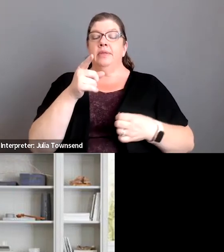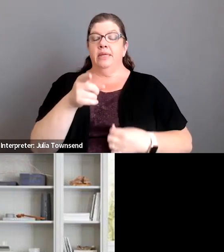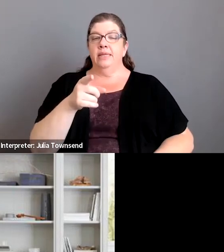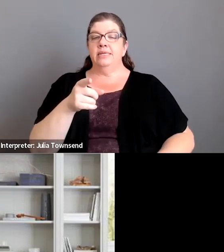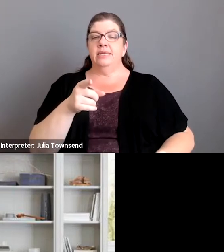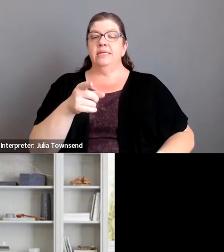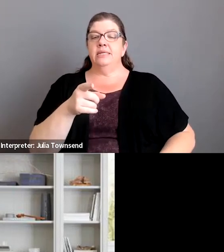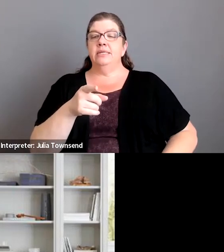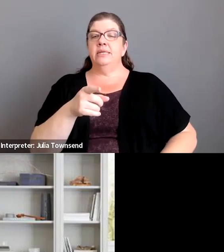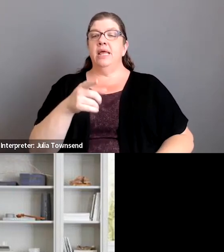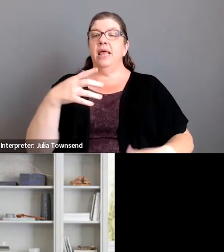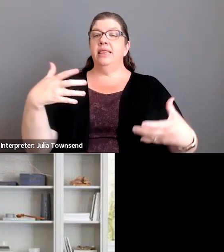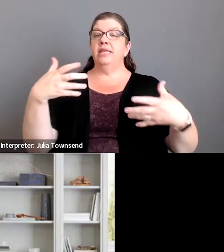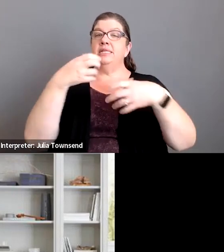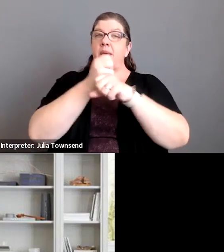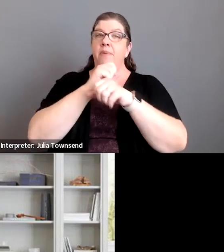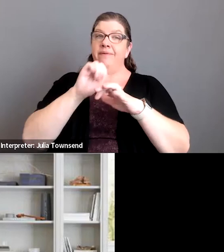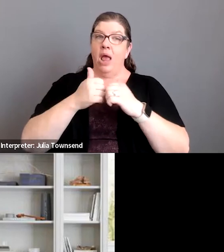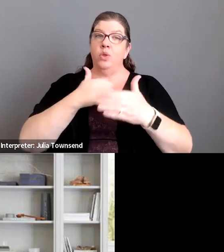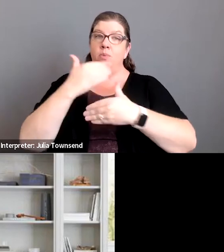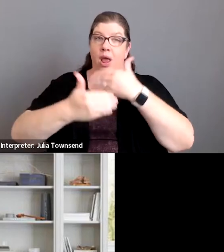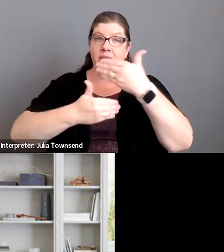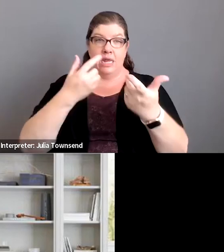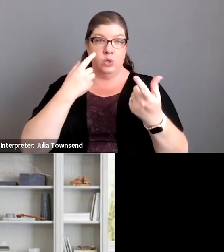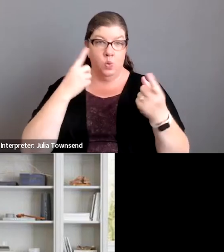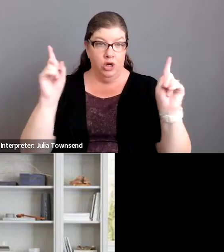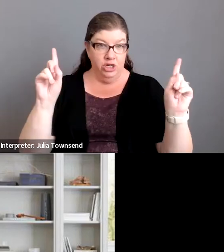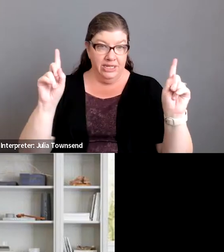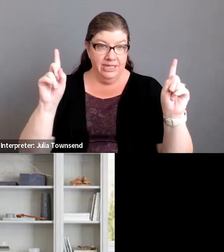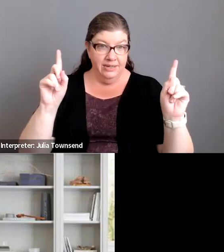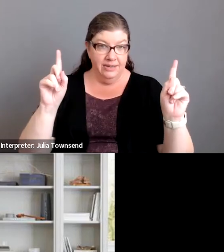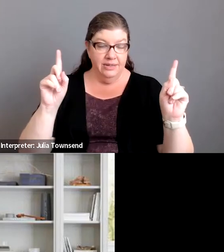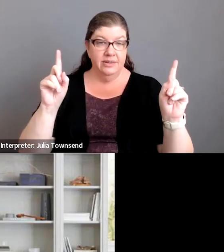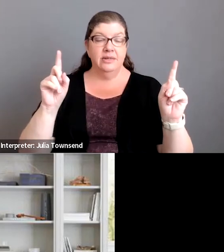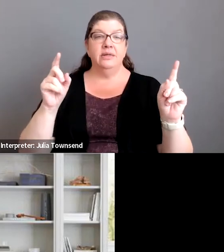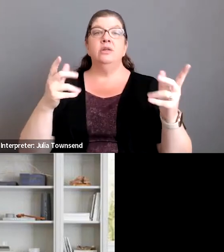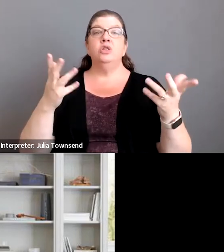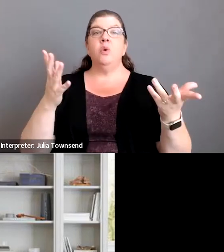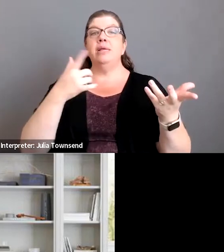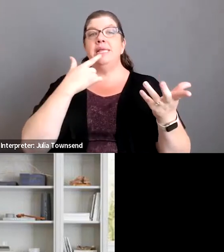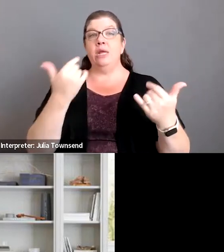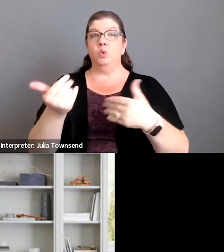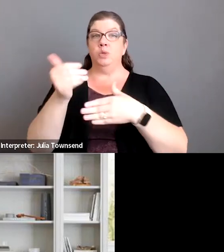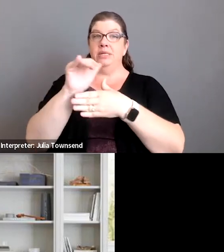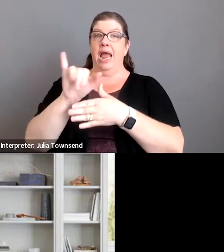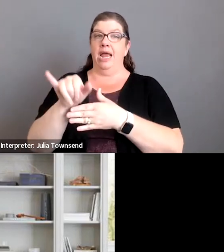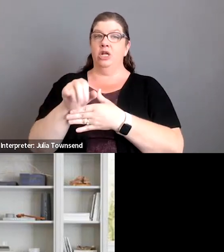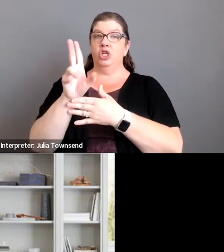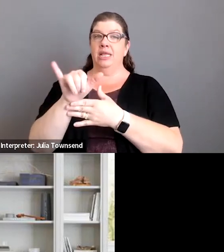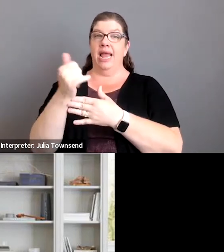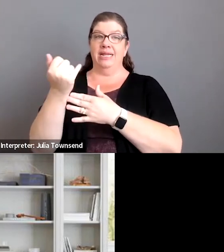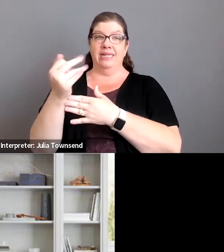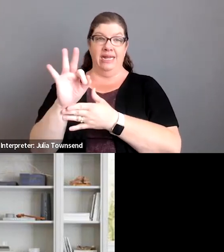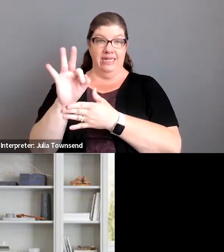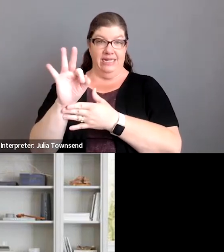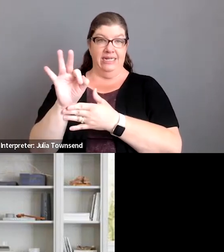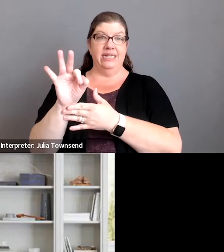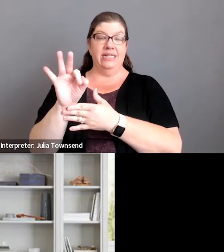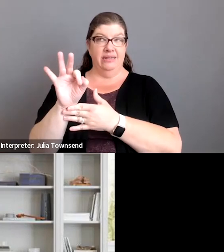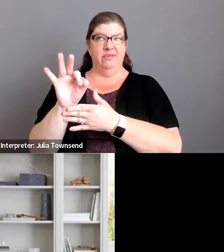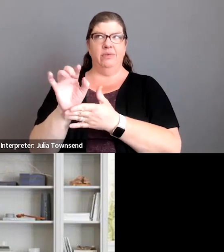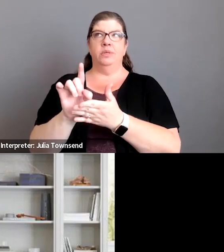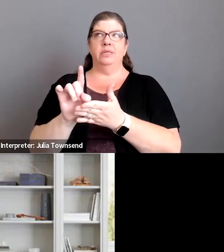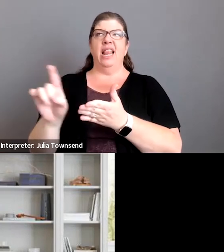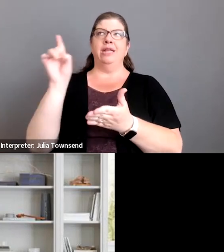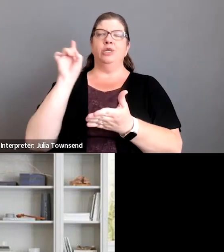um the summary of how the process works so um i would say tonight july 19th but we're gonna you know that